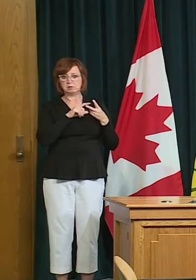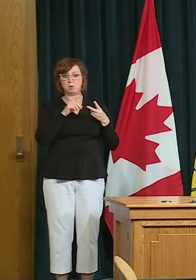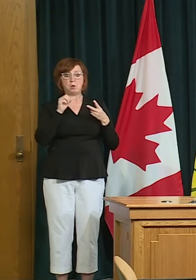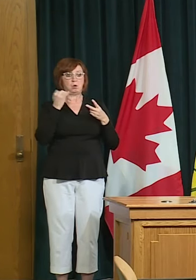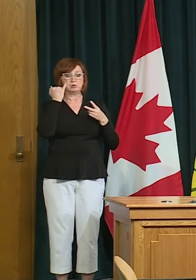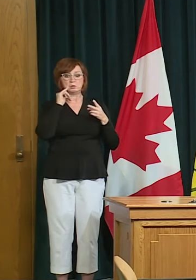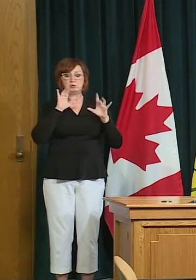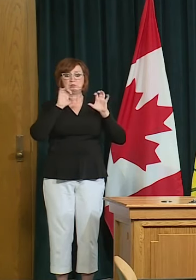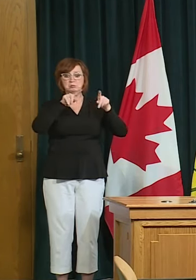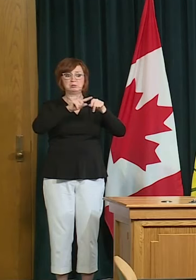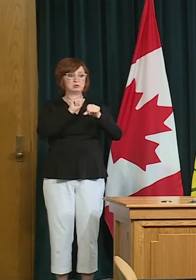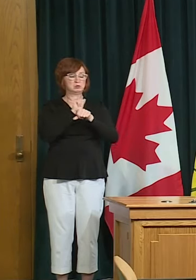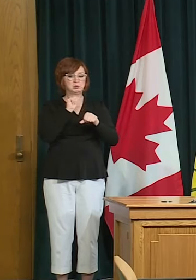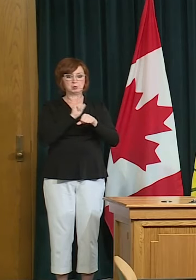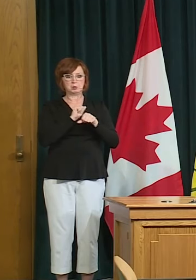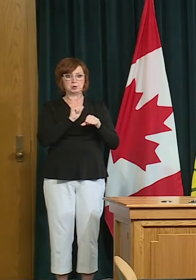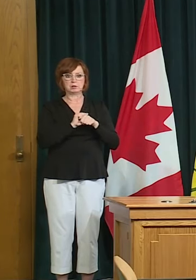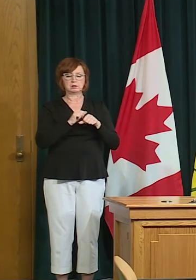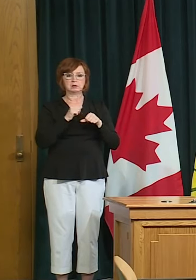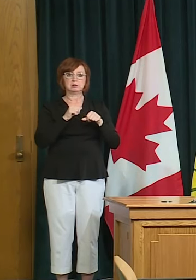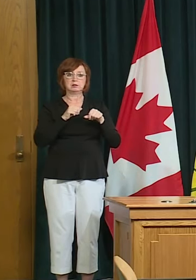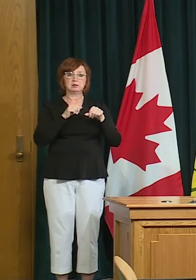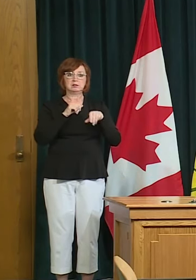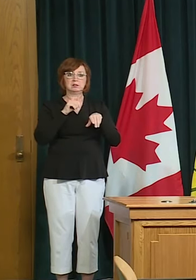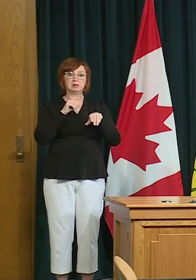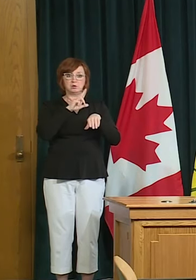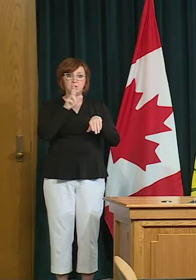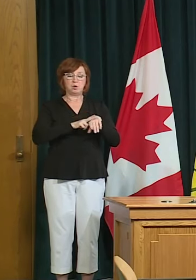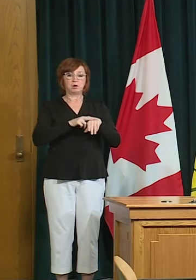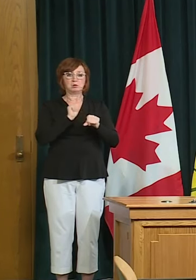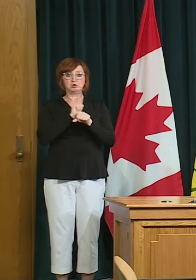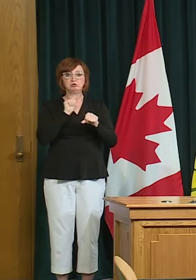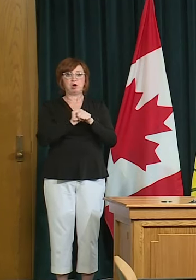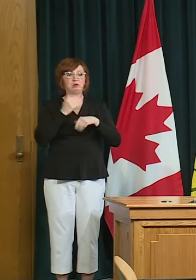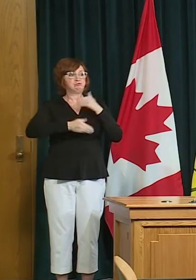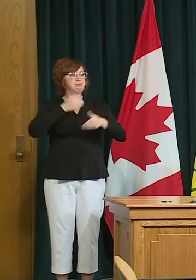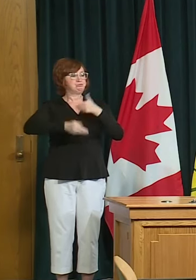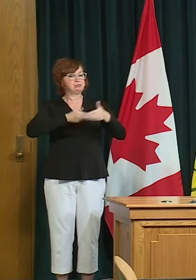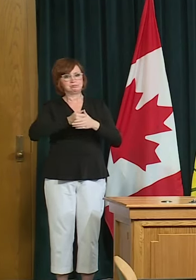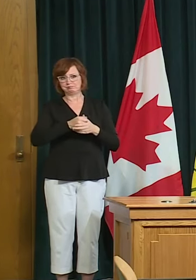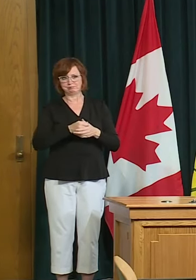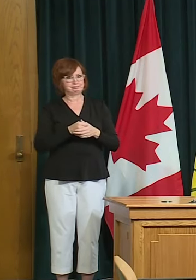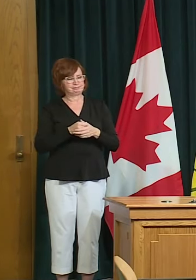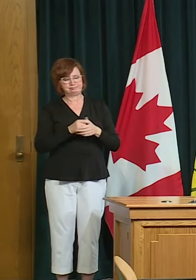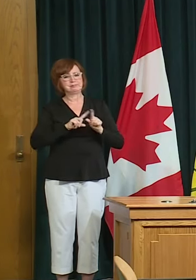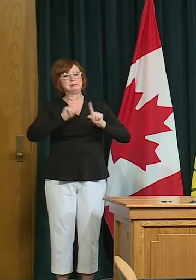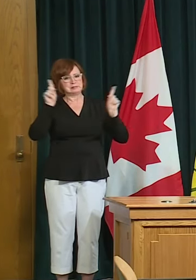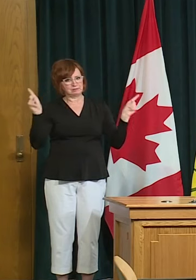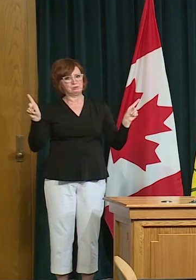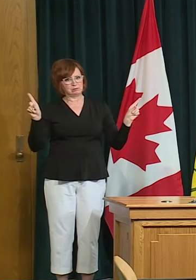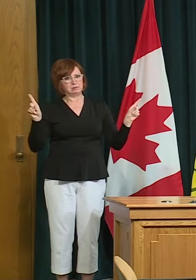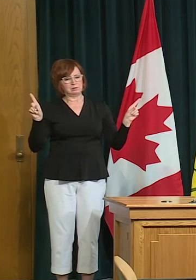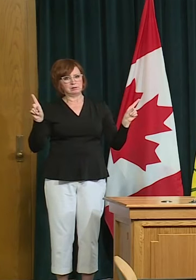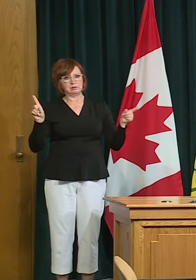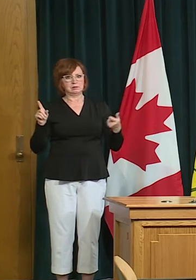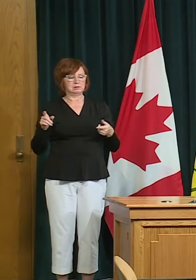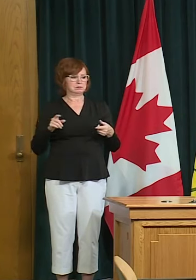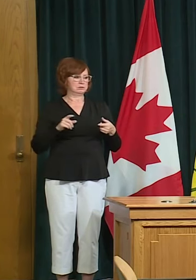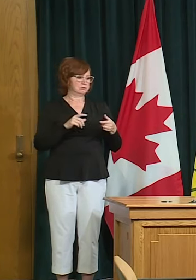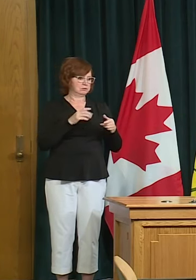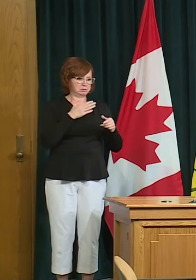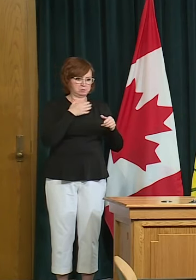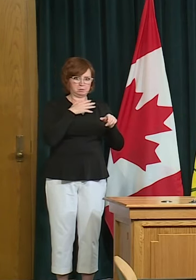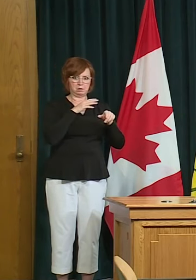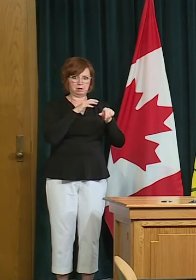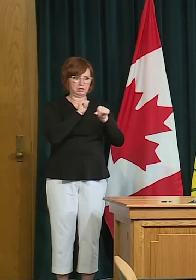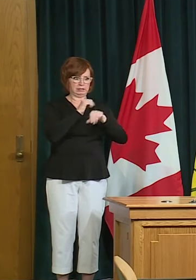of not just how they work which in many cases you can organize in a way that's safe but how you behave during lunch breaks and how do